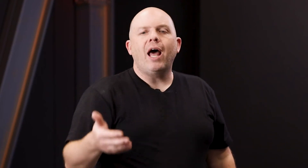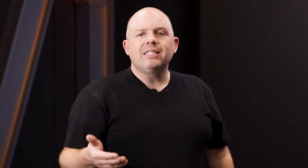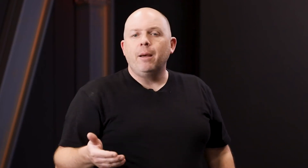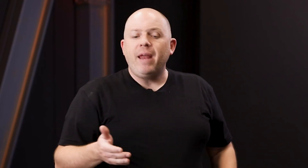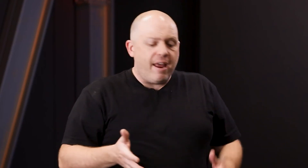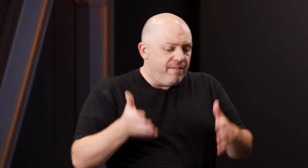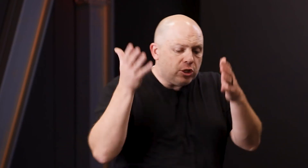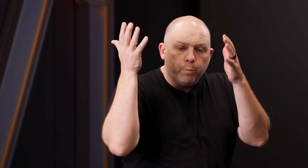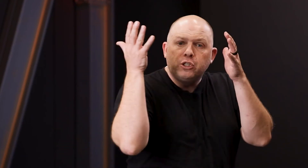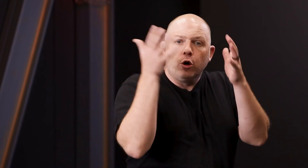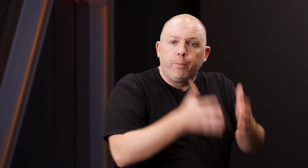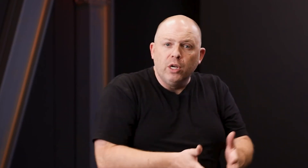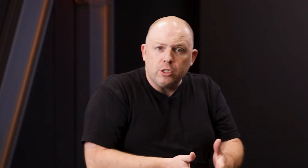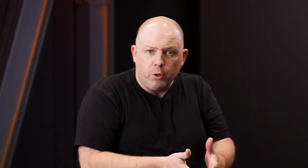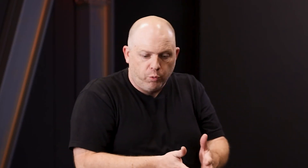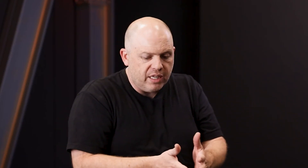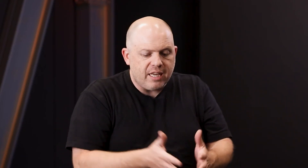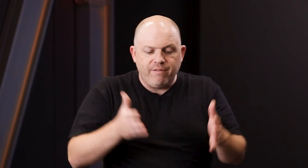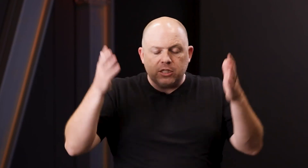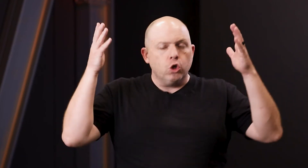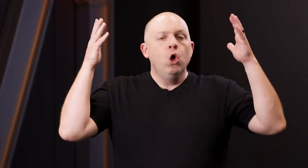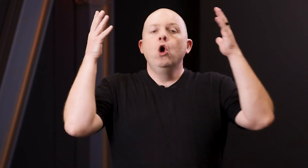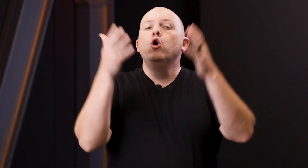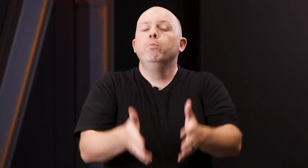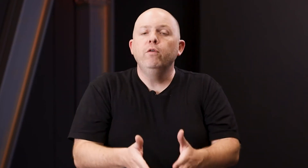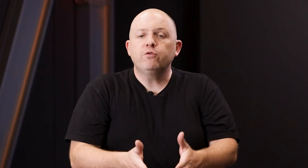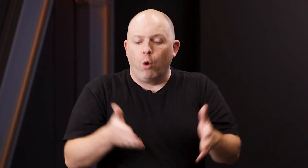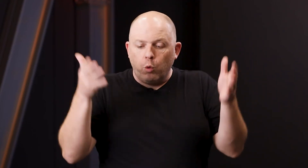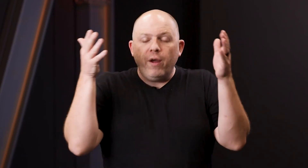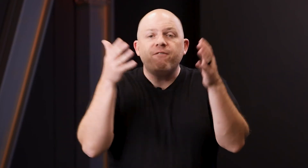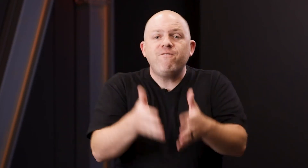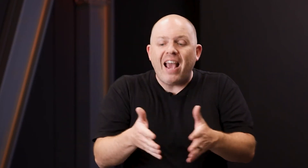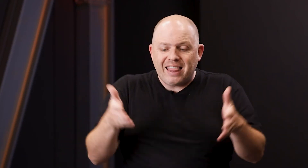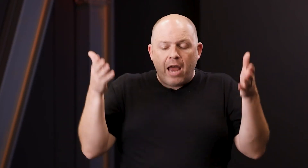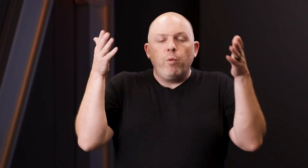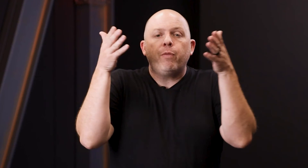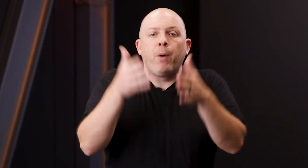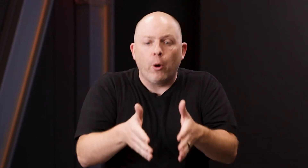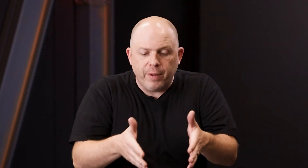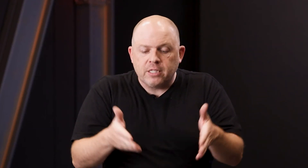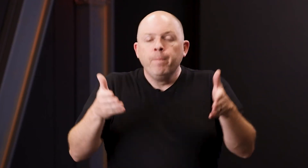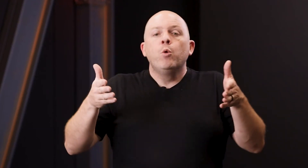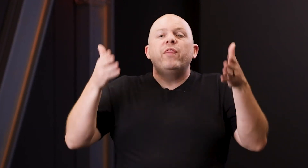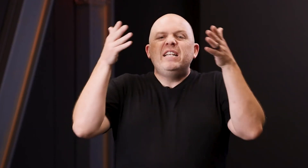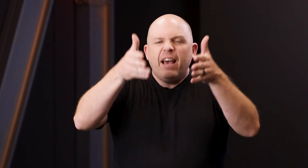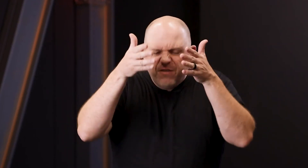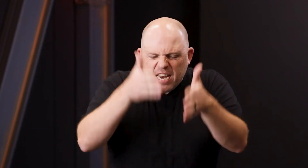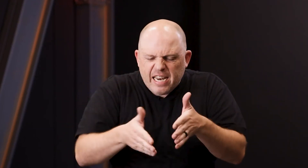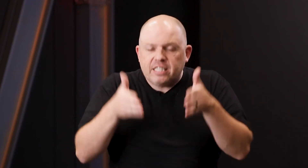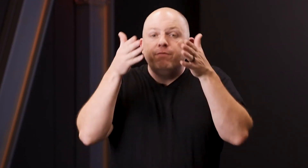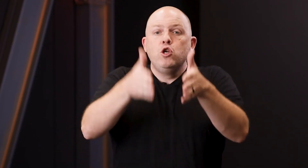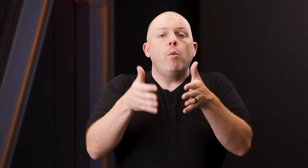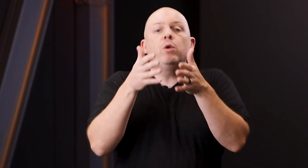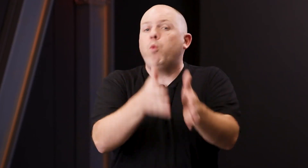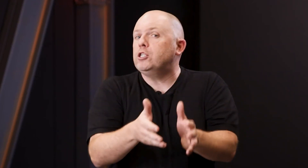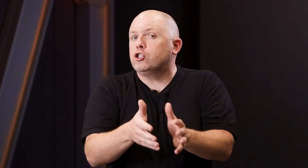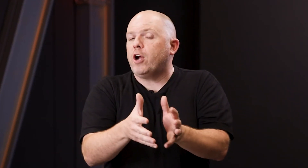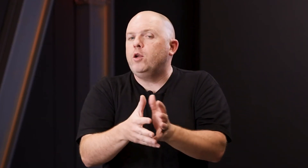not a someday investor, but you're a principled real estate investor who moves forward with faith and with purpose with a definiteness of knowing what you're trying to